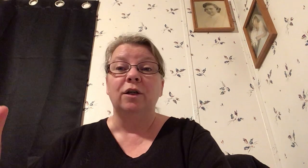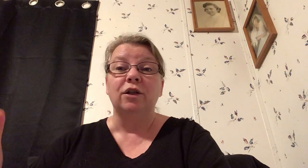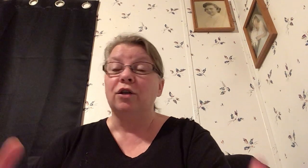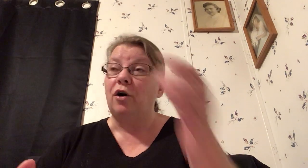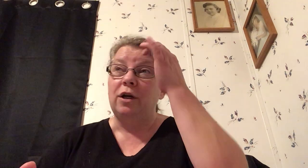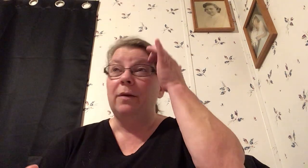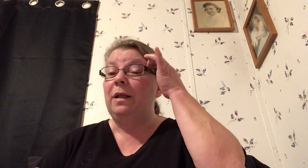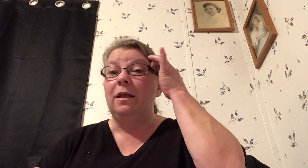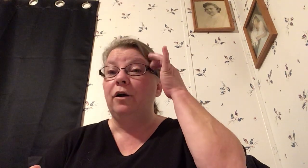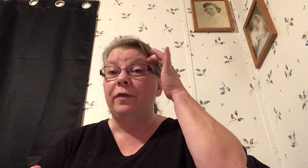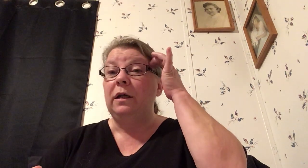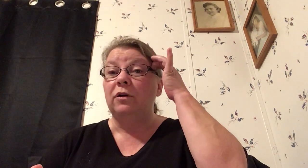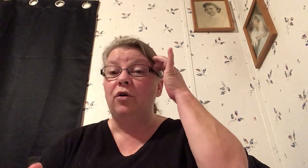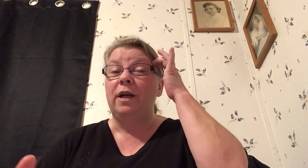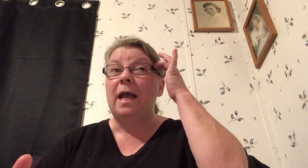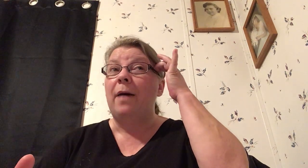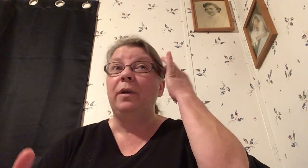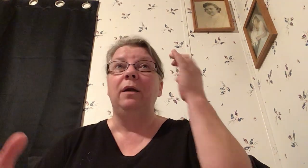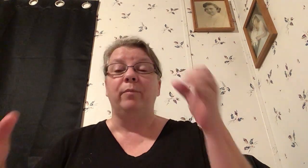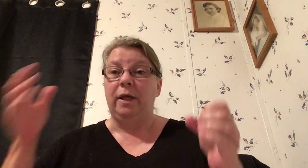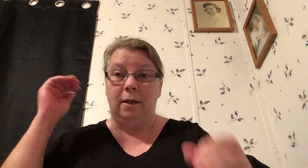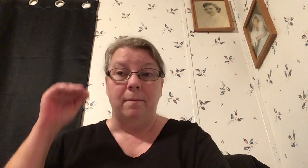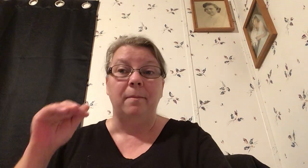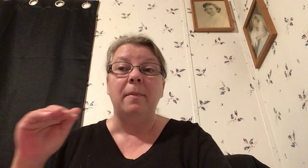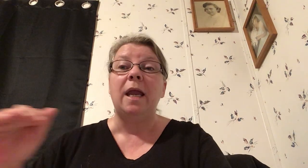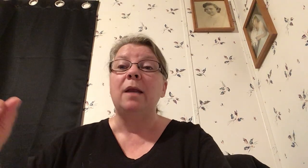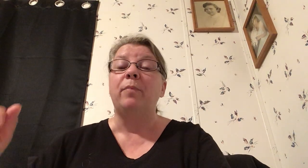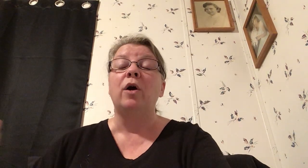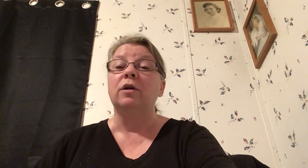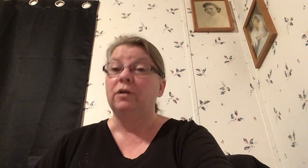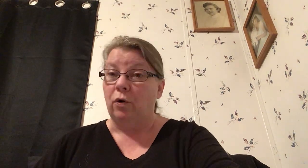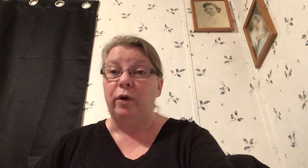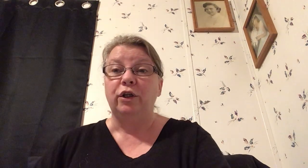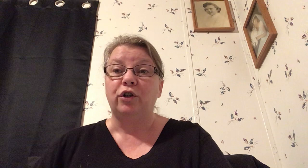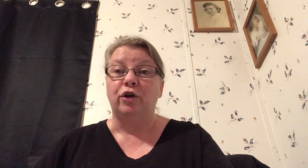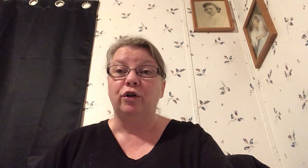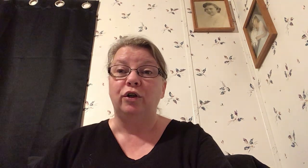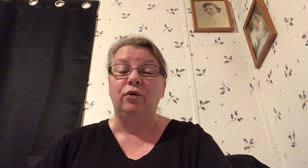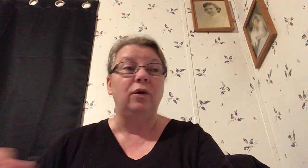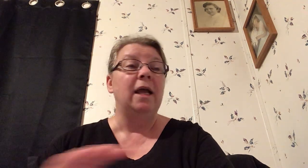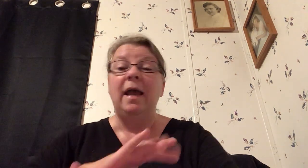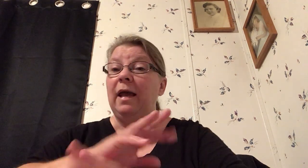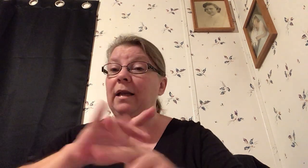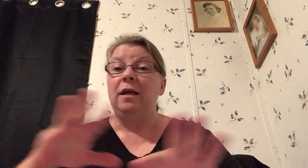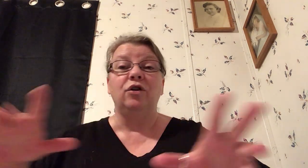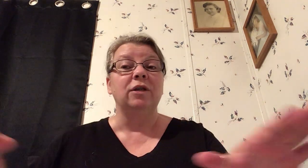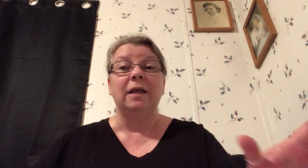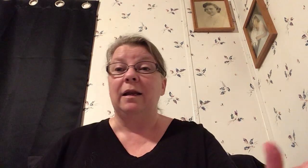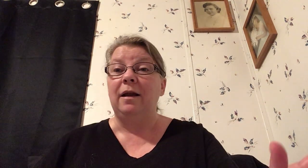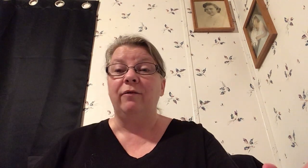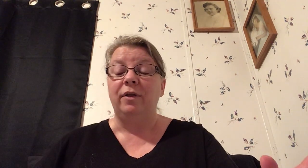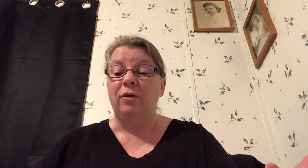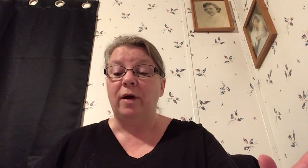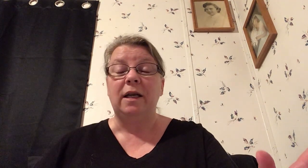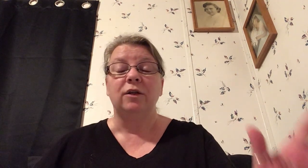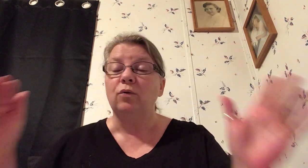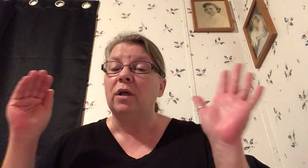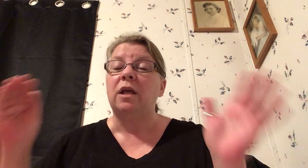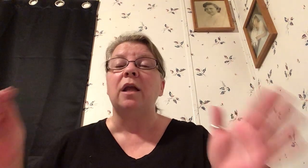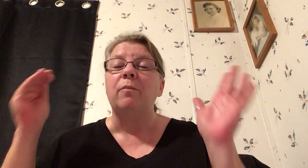gonna start it I mean there are things already happening but the main part is going to start soon and he's just getting everything ready so keep